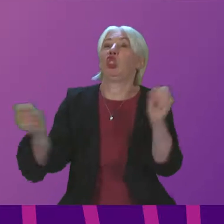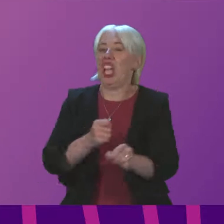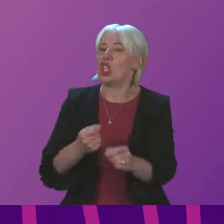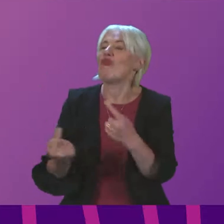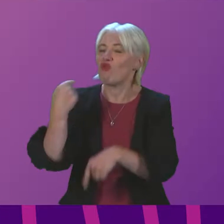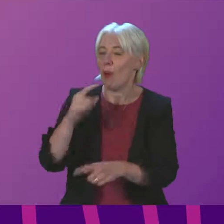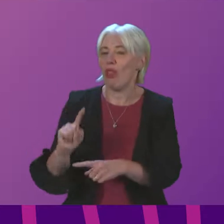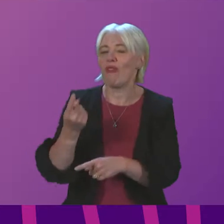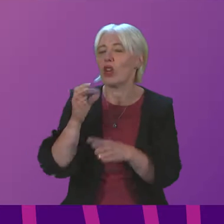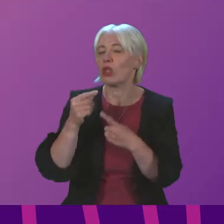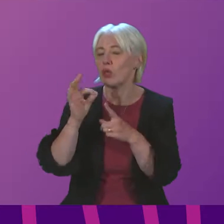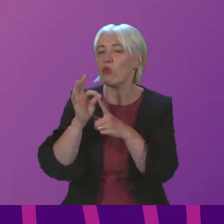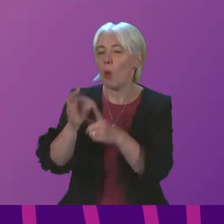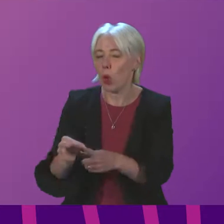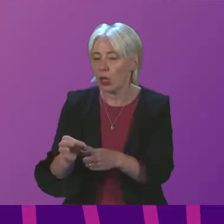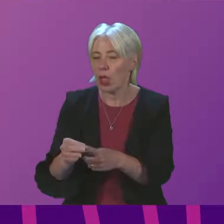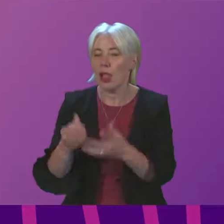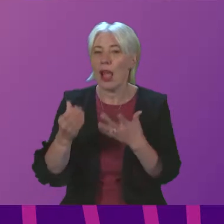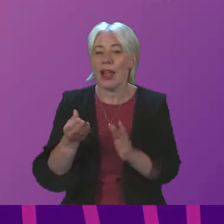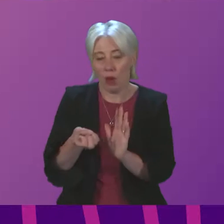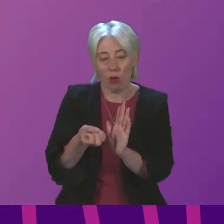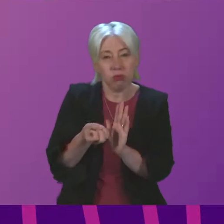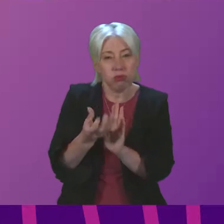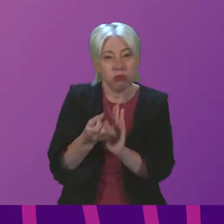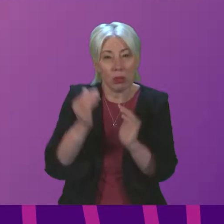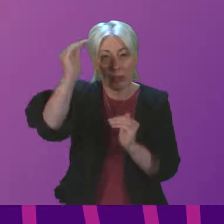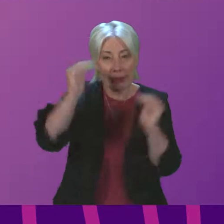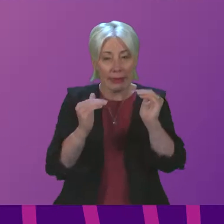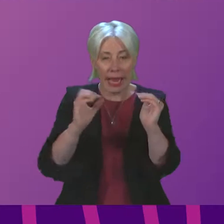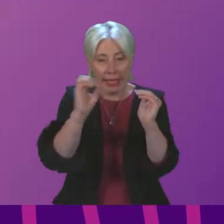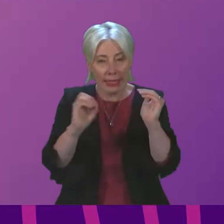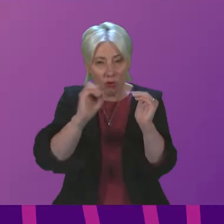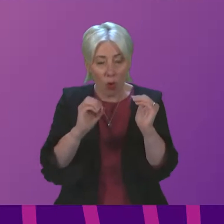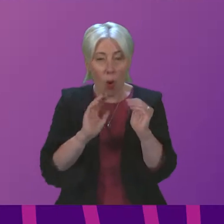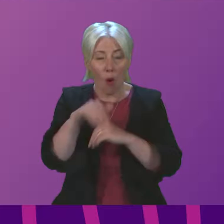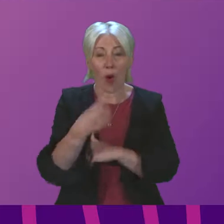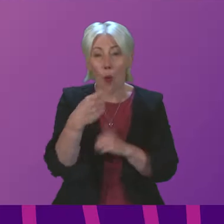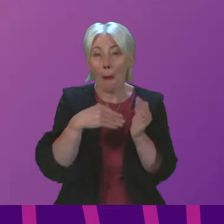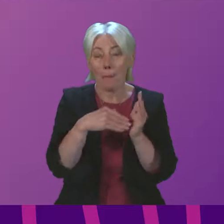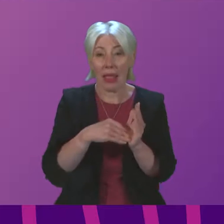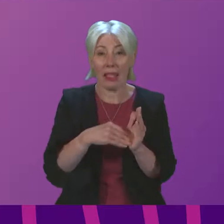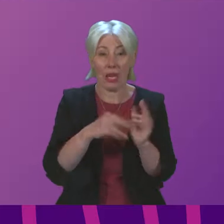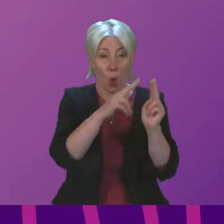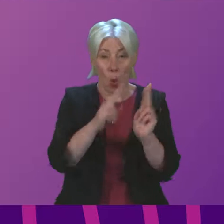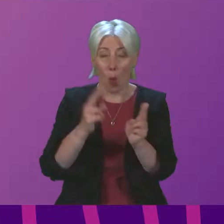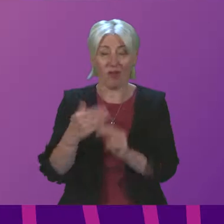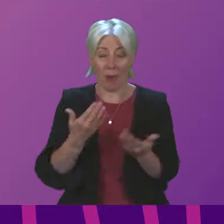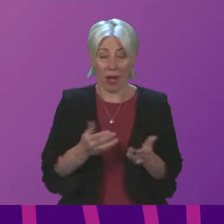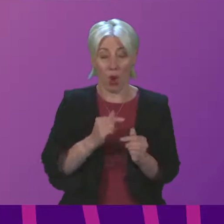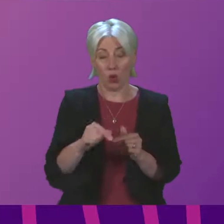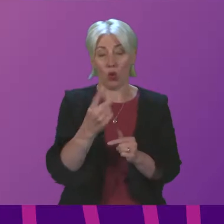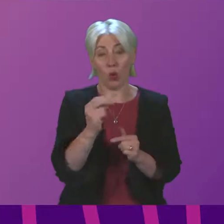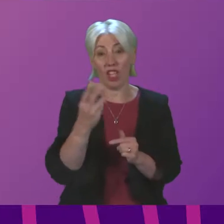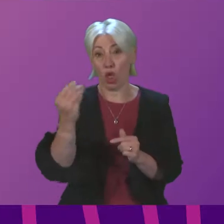We now have our net zero commitments that require us to decarbonise over a million domestic homes between now and 2030 and 50